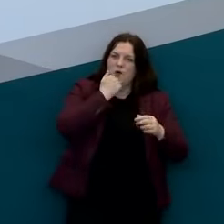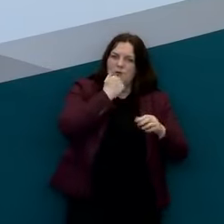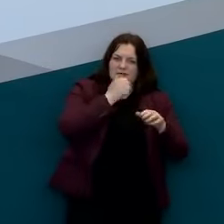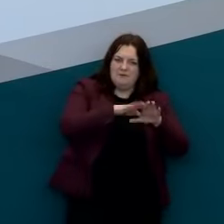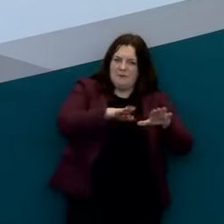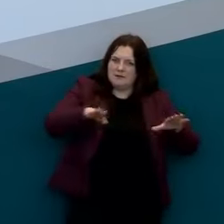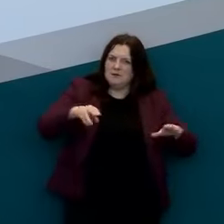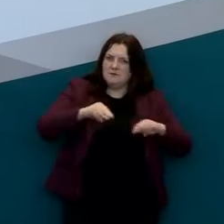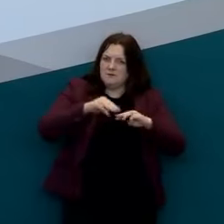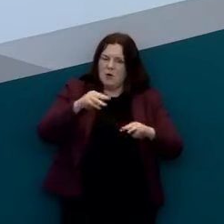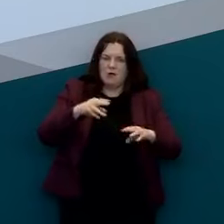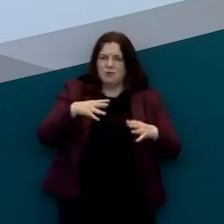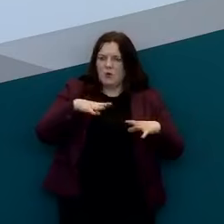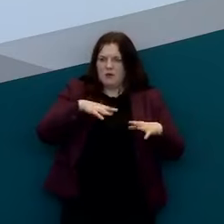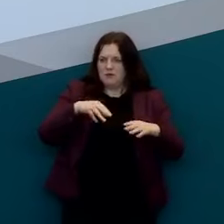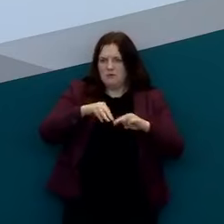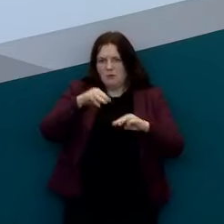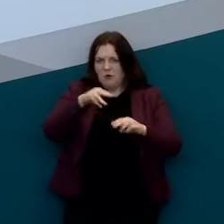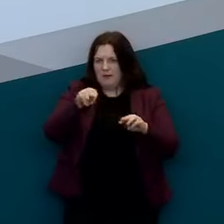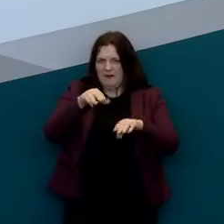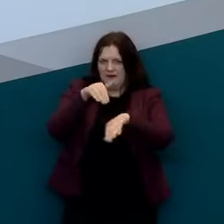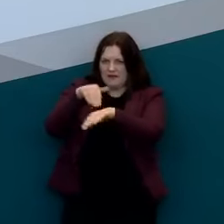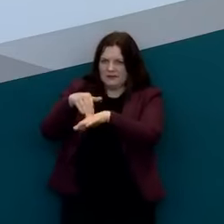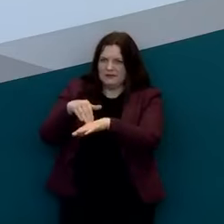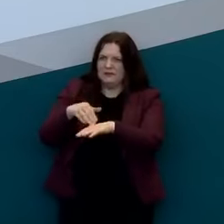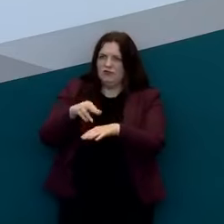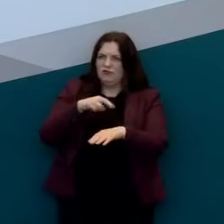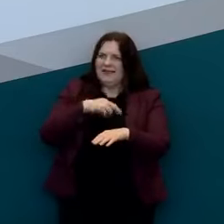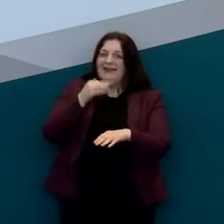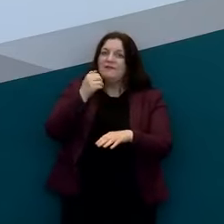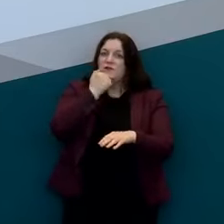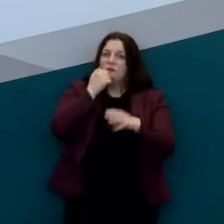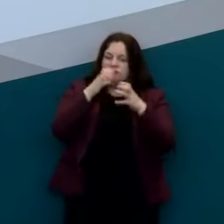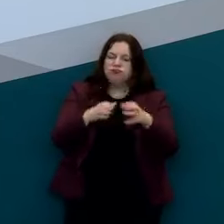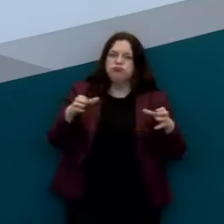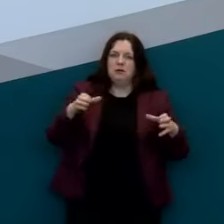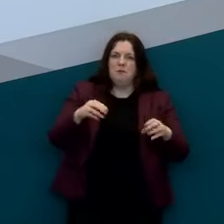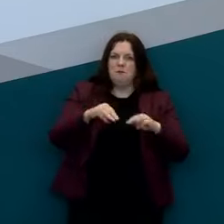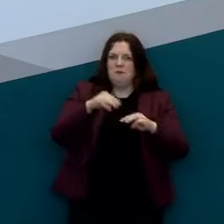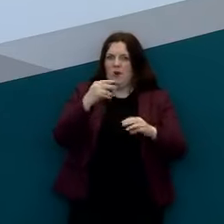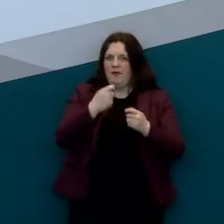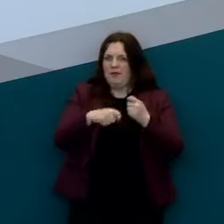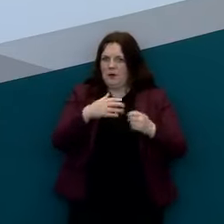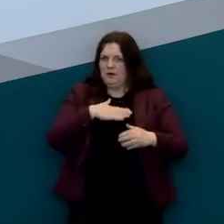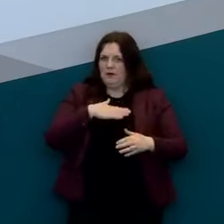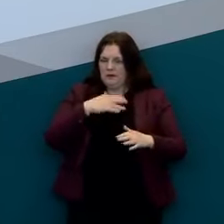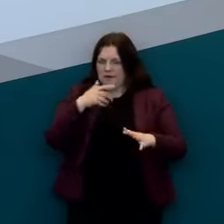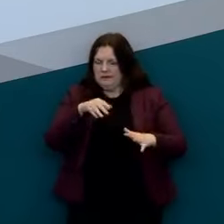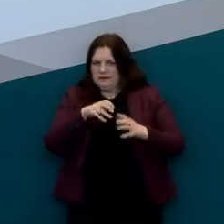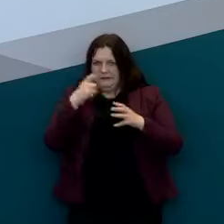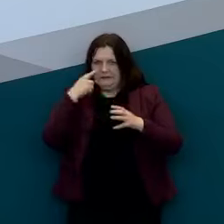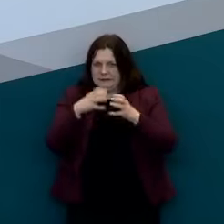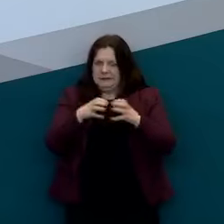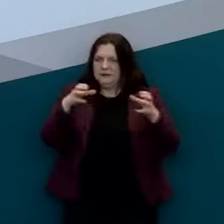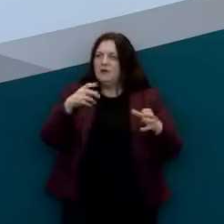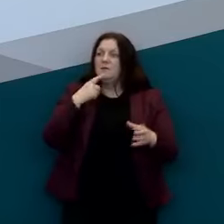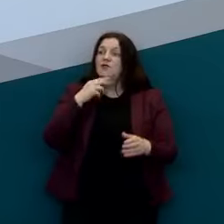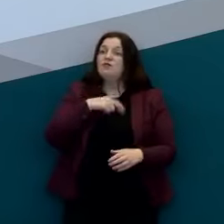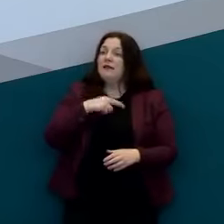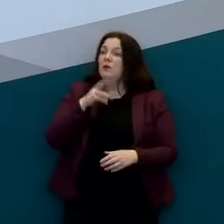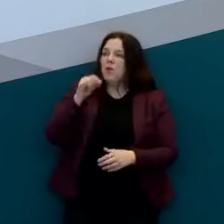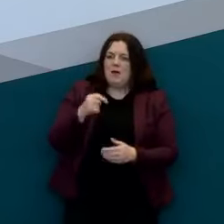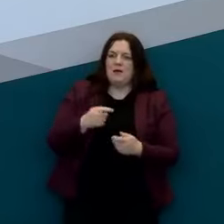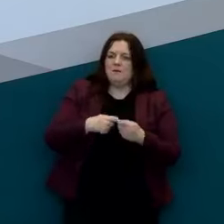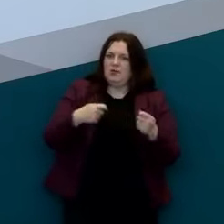end up impacted and as to whether we need to then use that capacity that will be something that we'll know as we go along but our primary reason for trying to have these measures in place